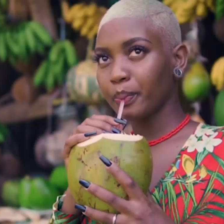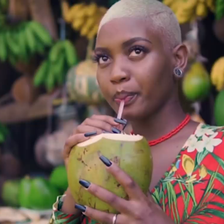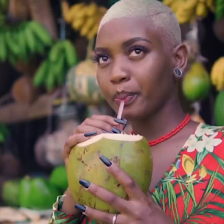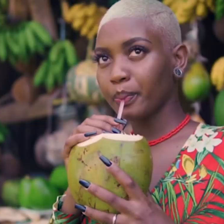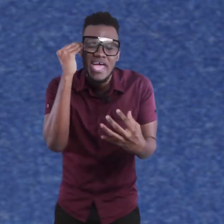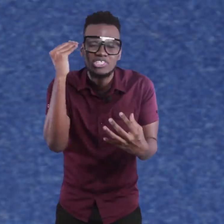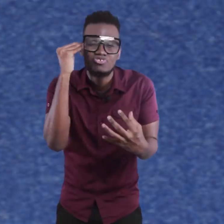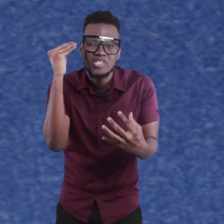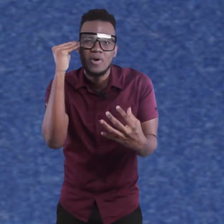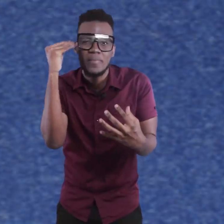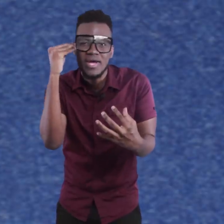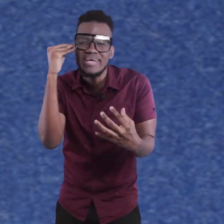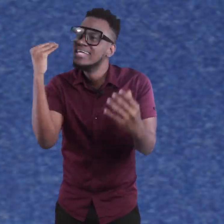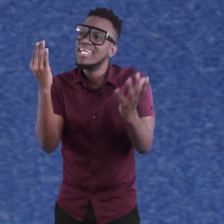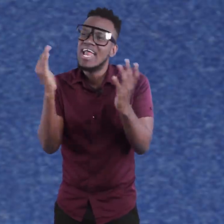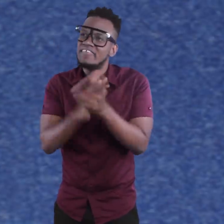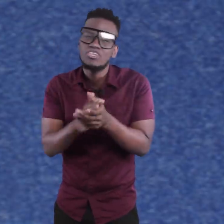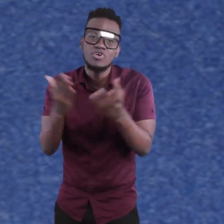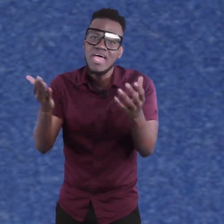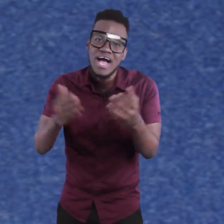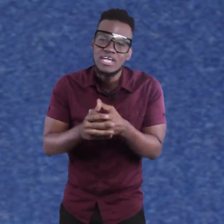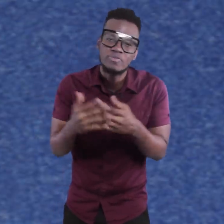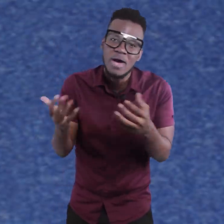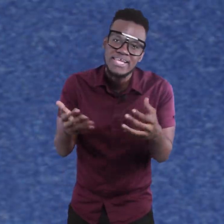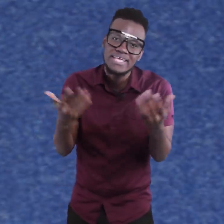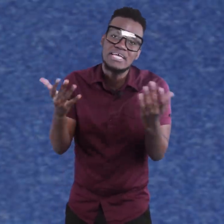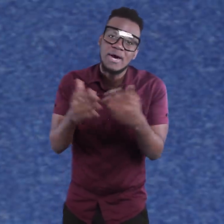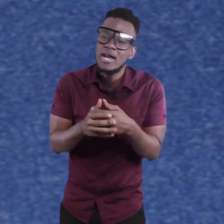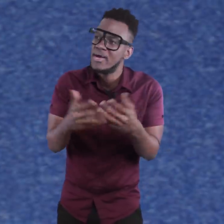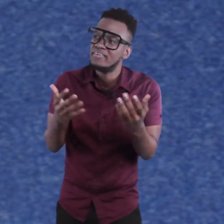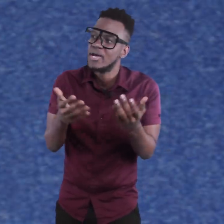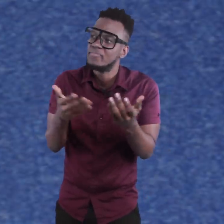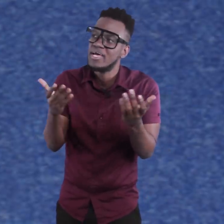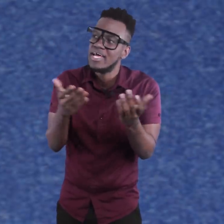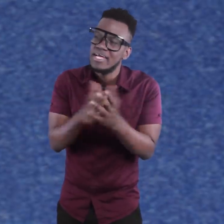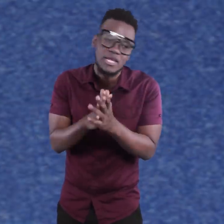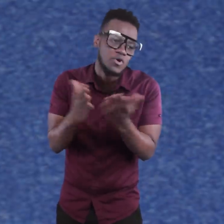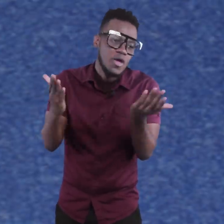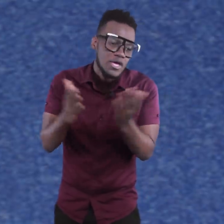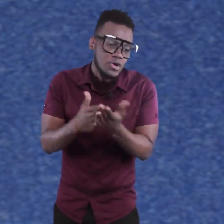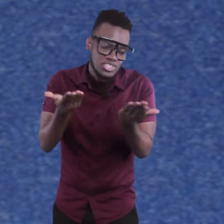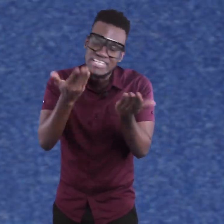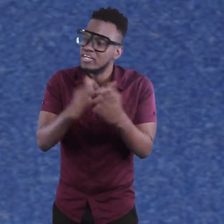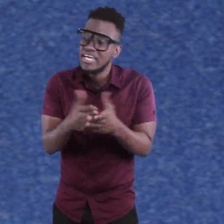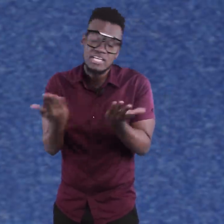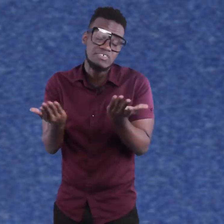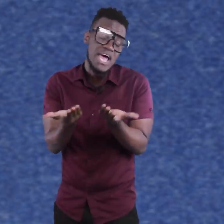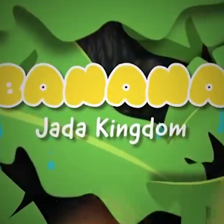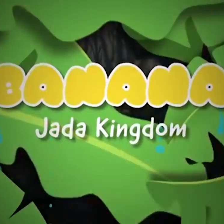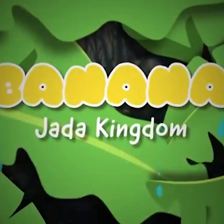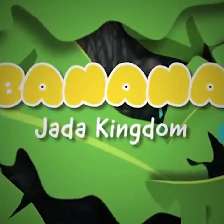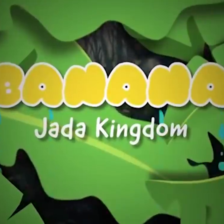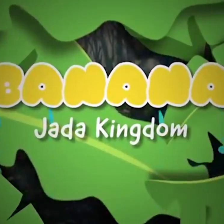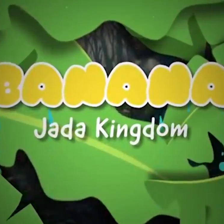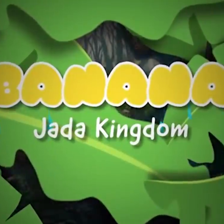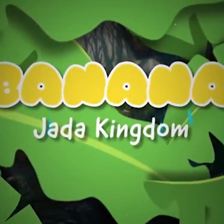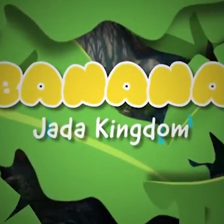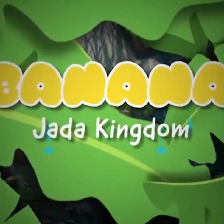like the song will penetrate your brain till all of a sudden you got the supermarket when see a banana, you know, you know, just to hear something, you just feel like